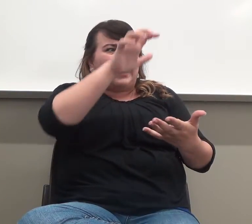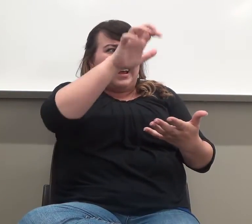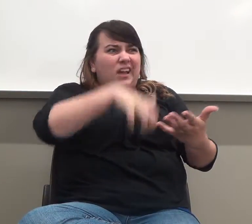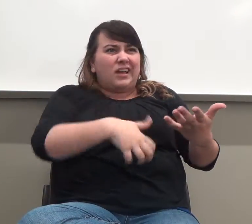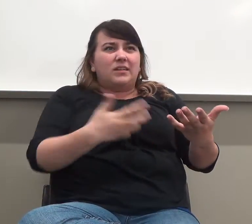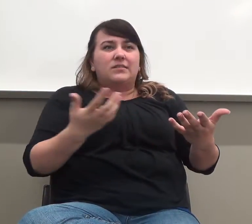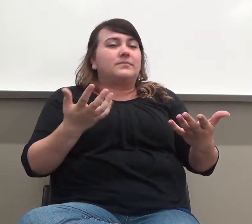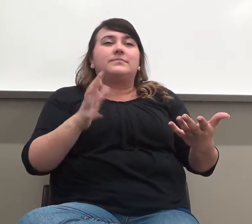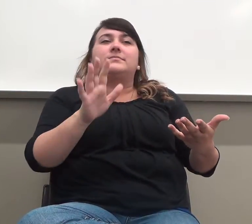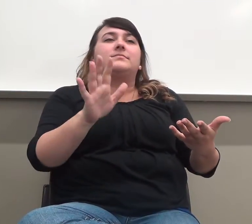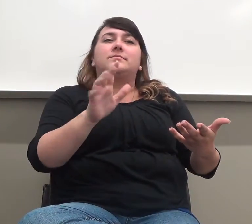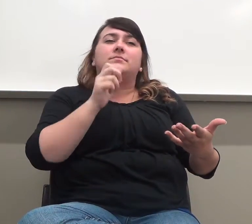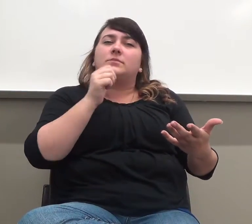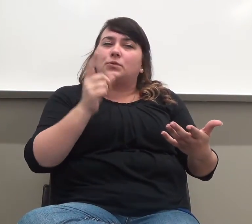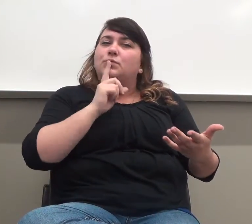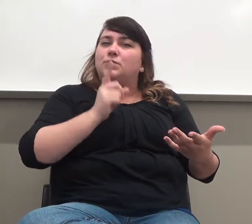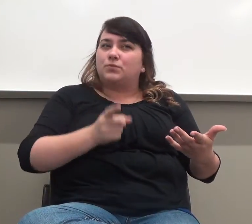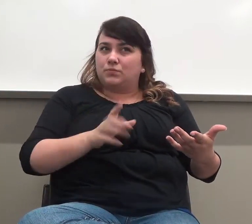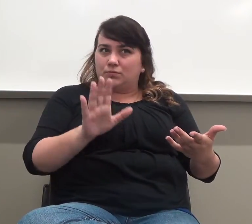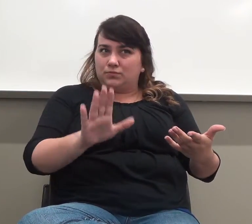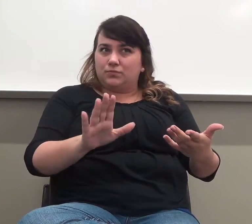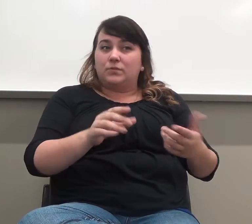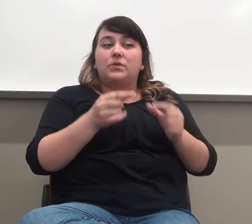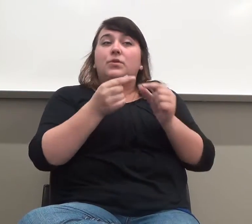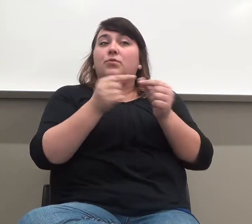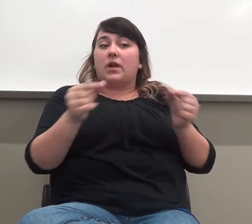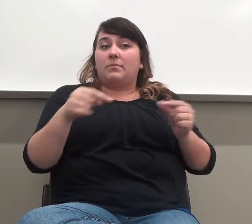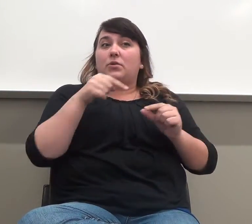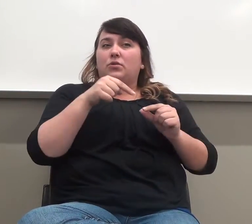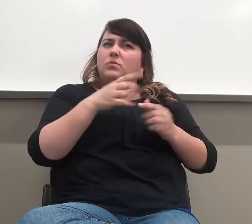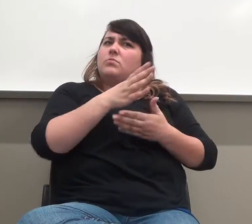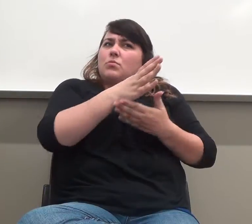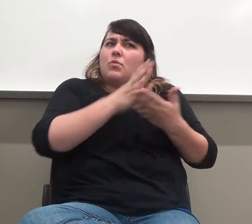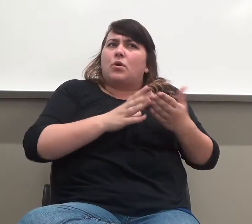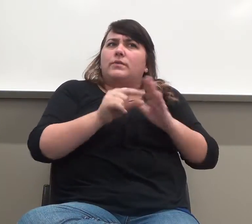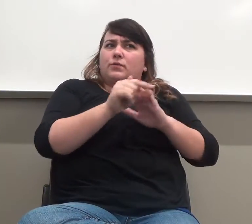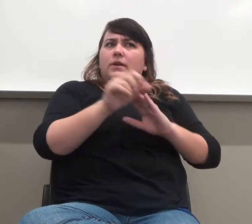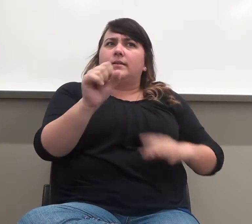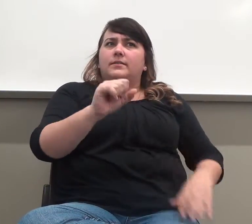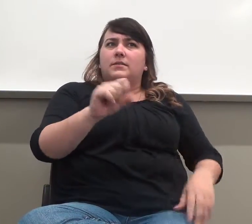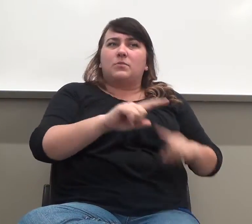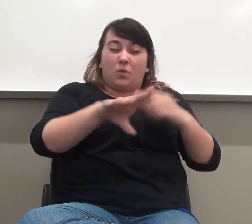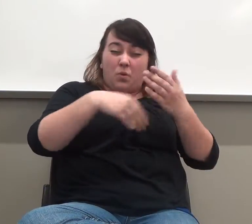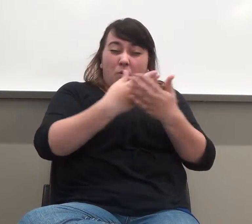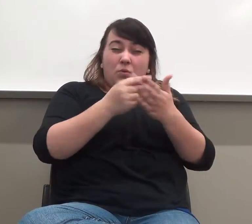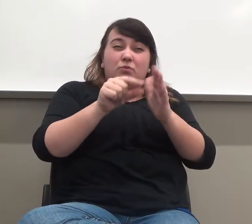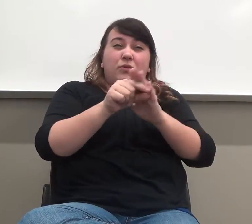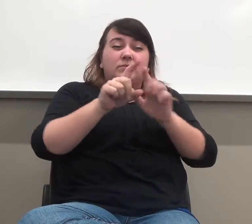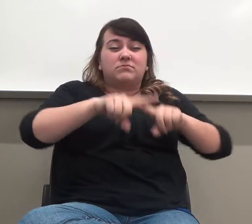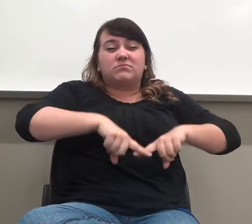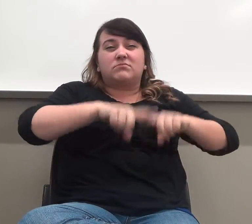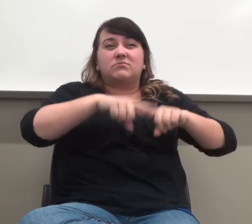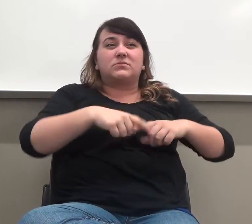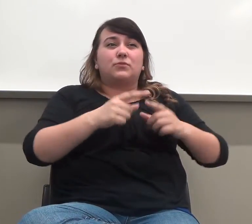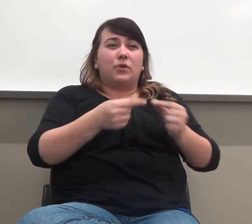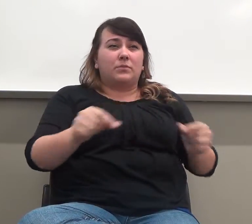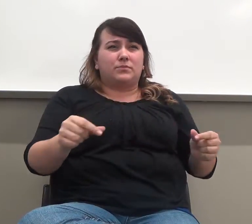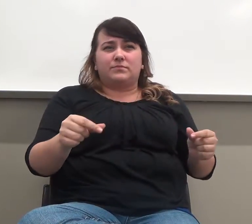That's not necessarily true. The grammar is part of your grade, but it's not the whole grade. As you go